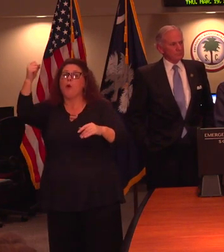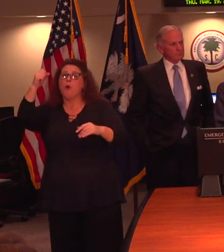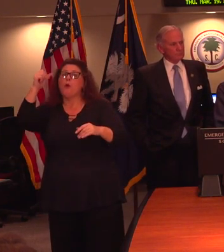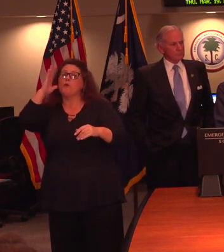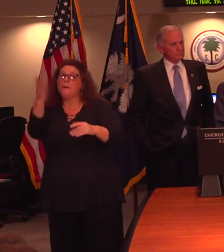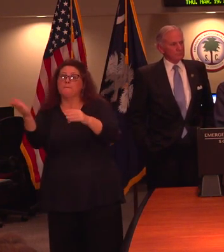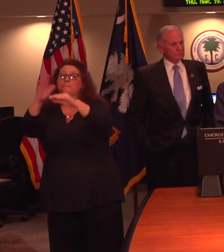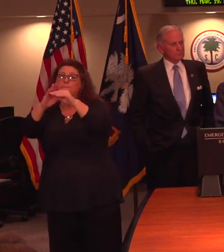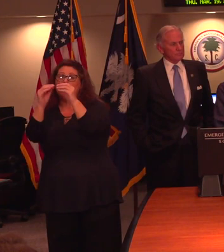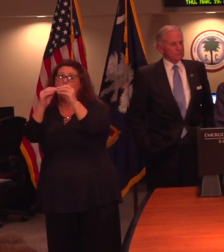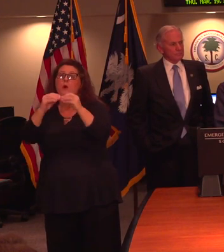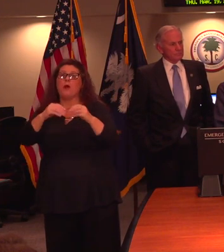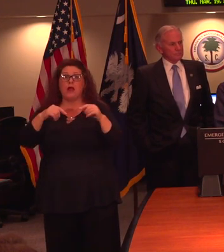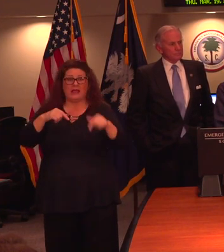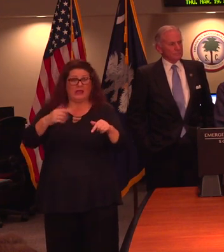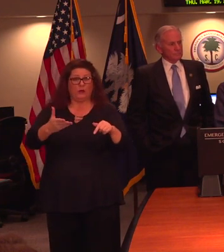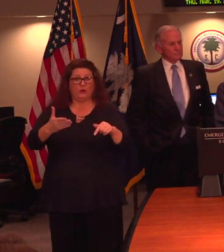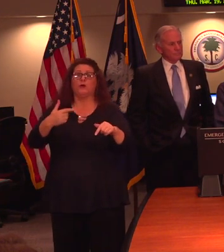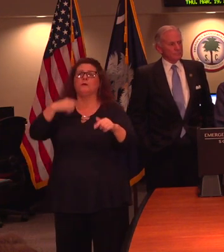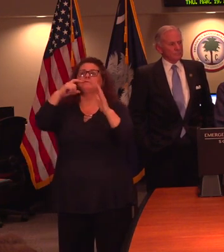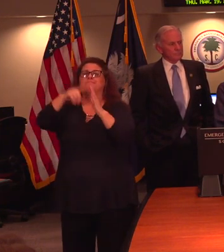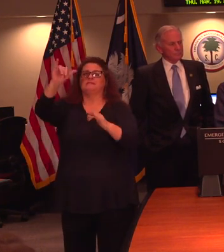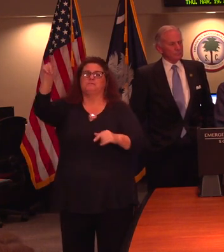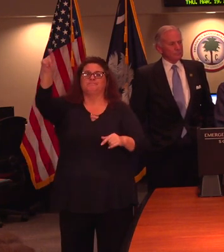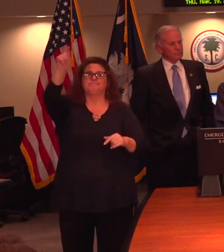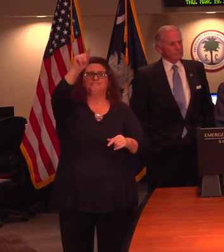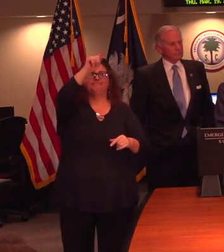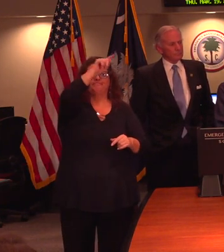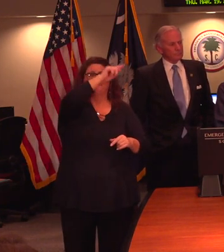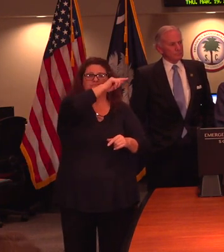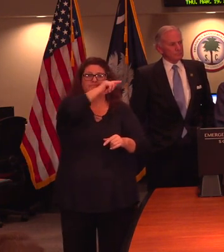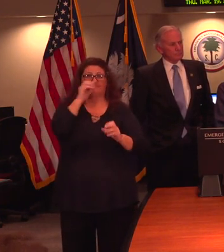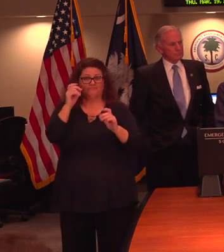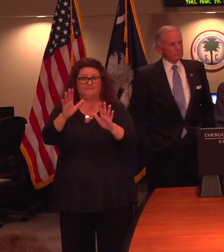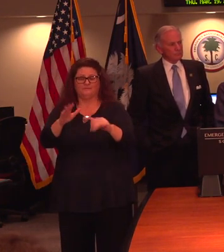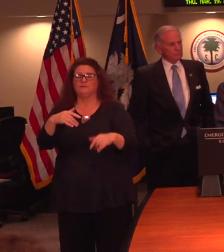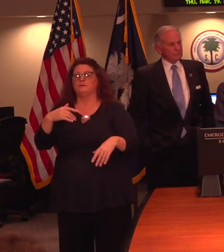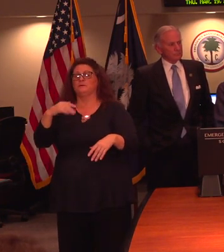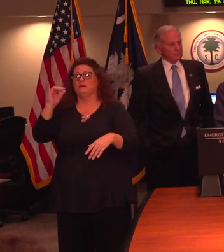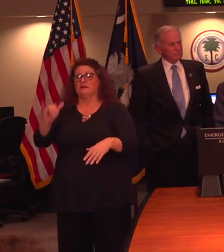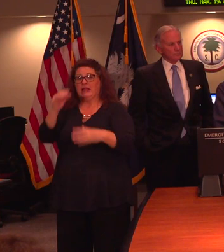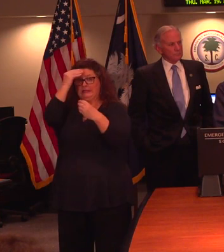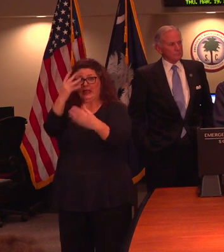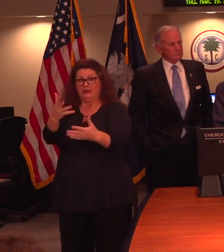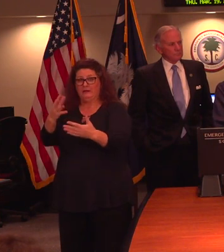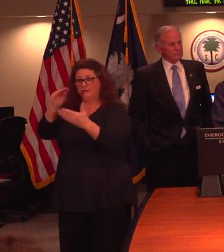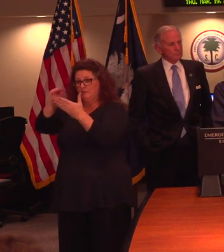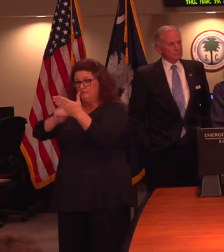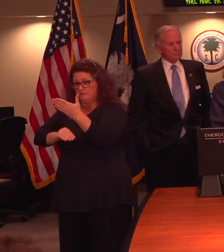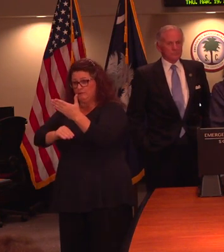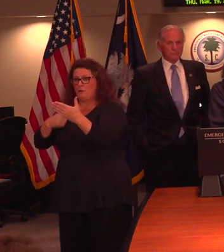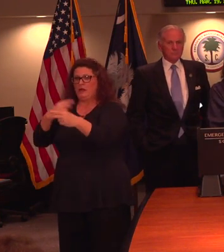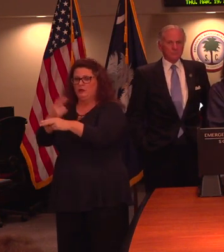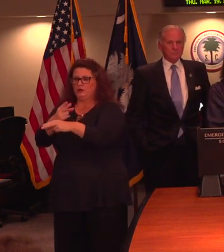that's what's being seen elsewhere in the United States and also internationally. So we use that data to anticipate what to expect here